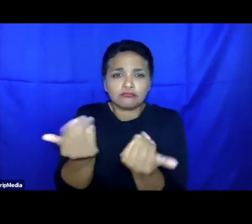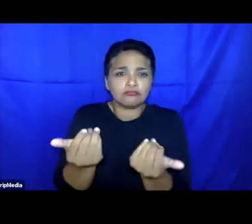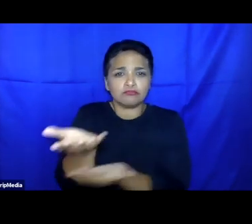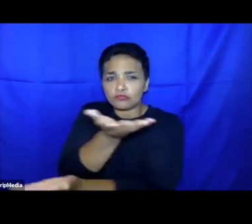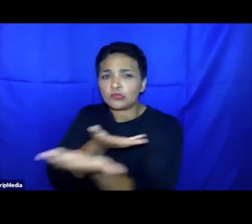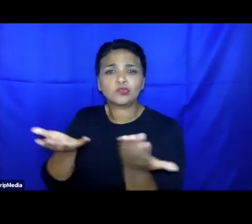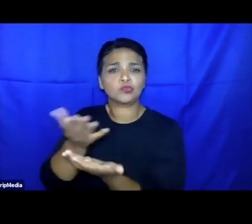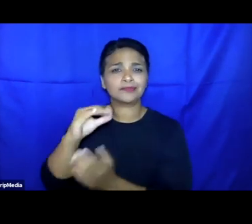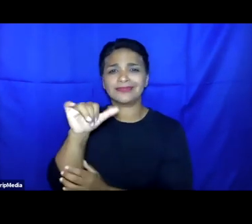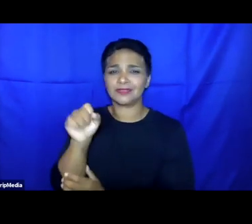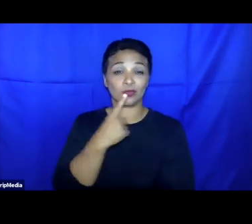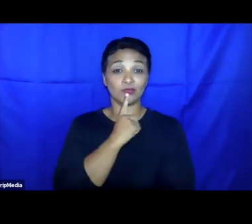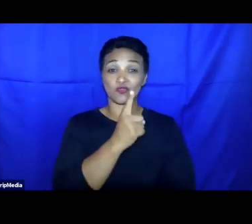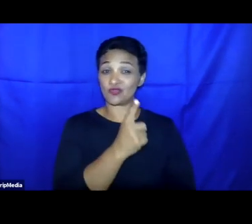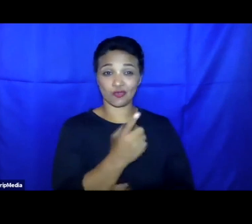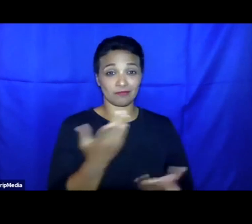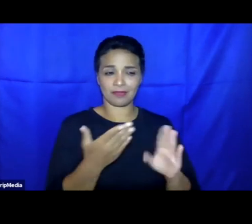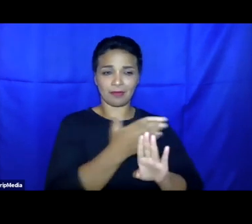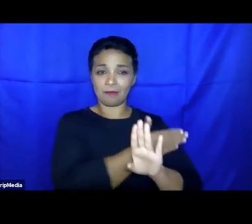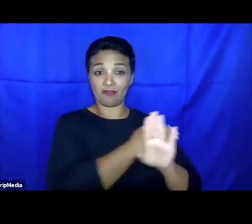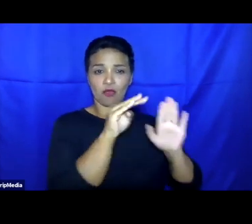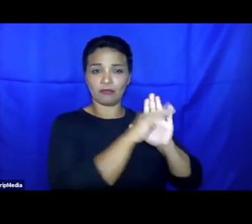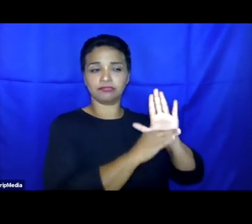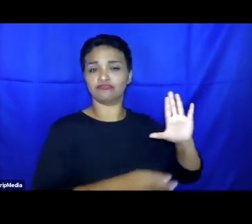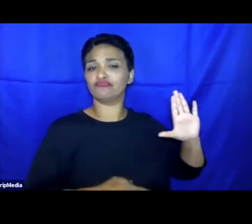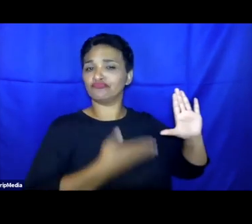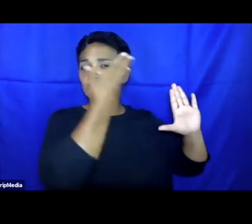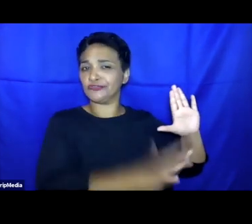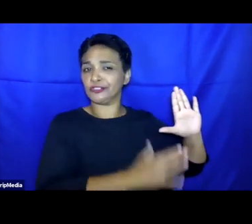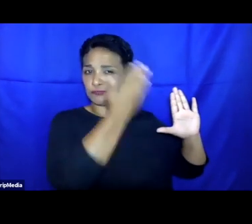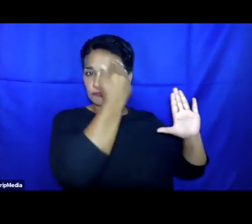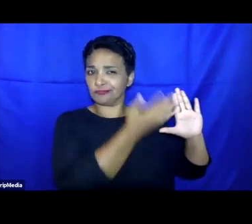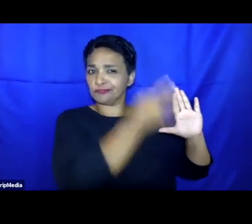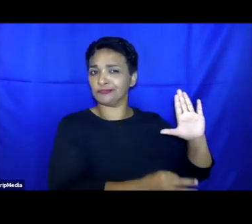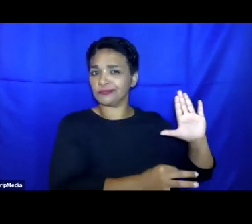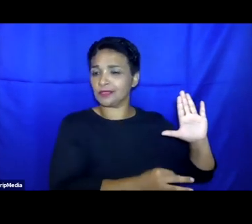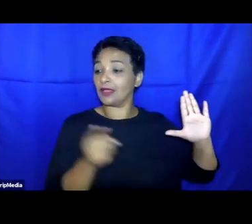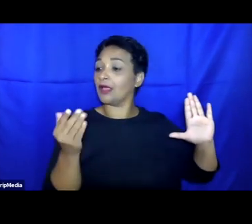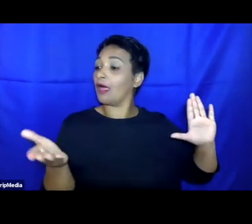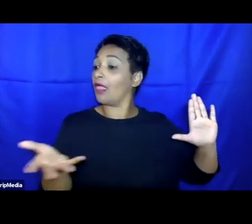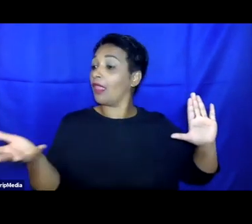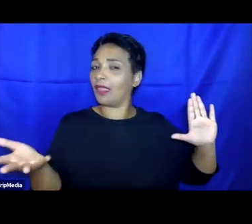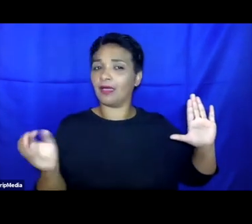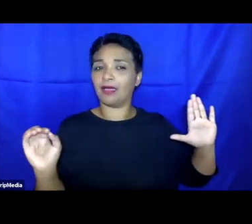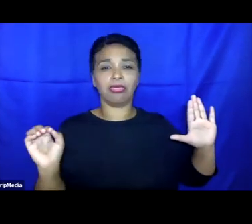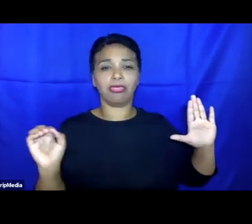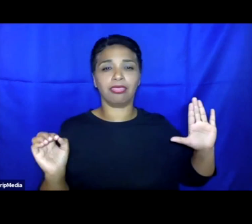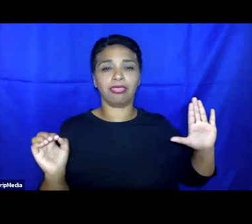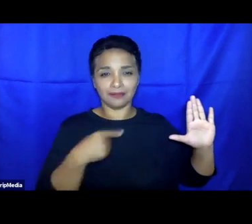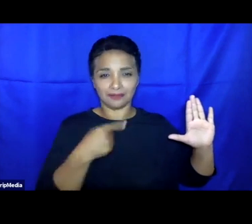isn't really the case. And I think that's often why litigation becomes the only pathway. It, it should always be a